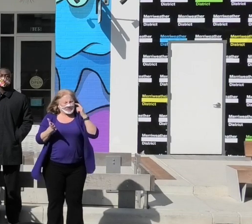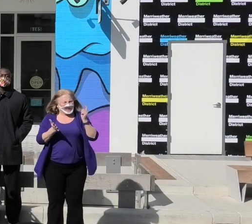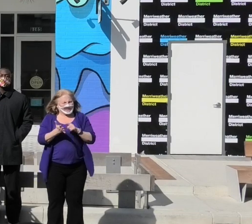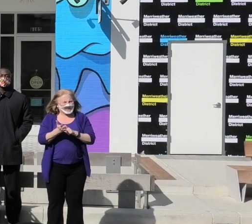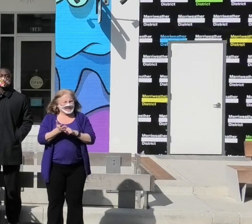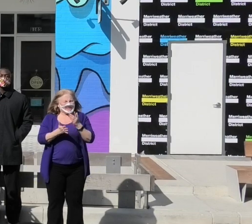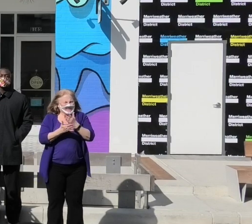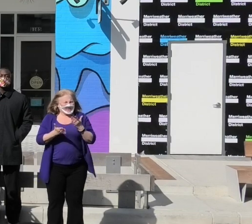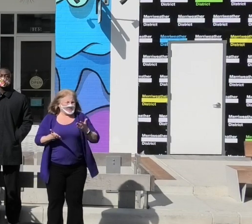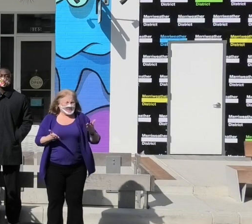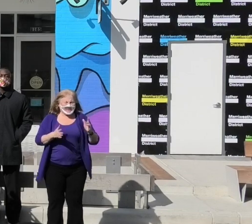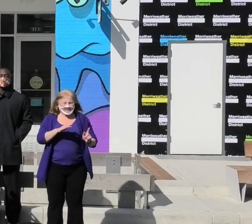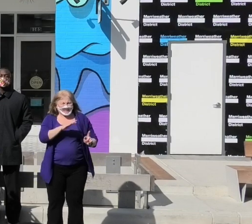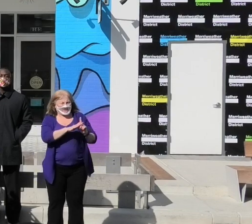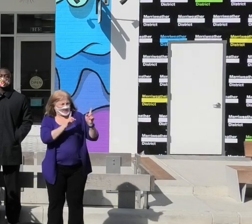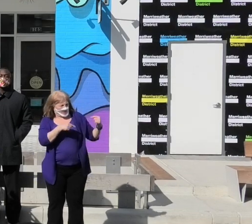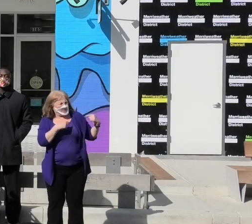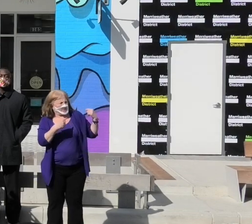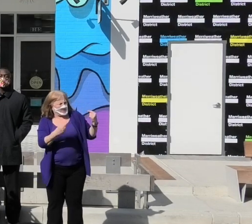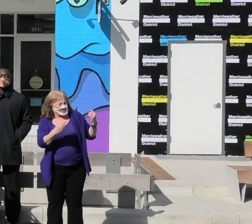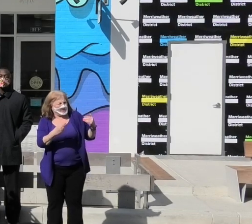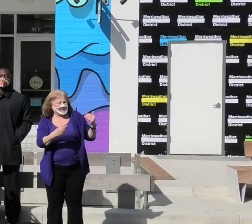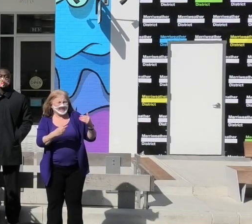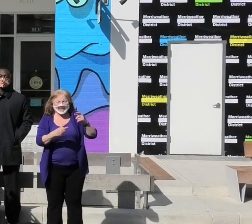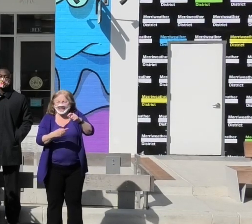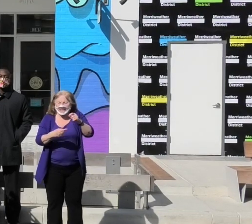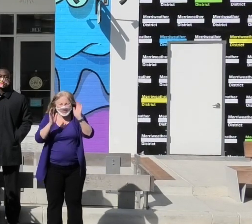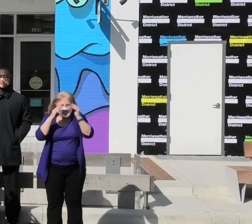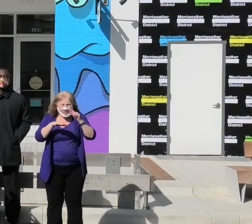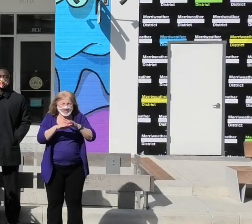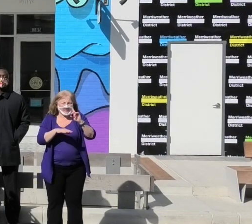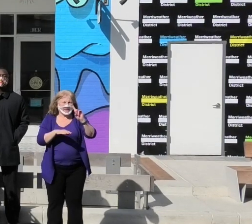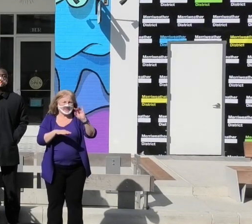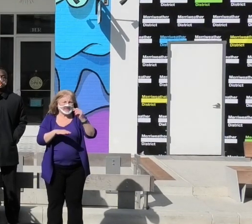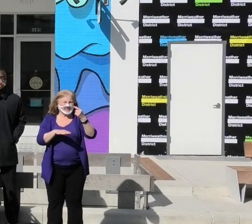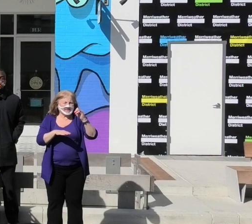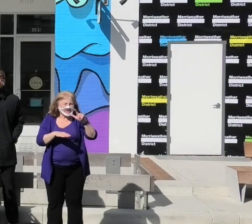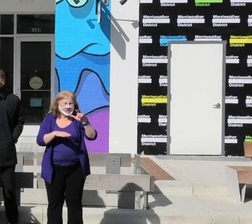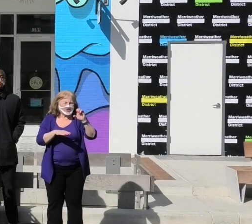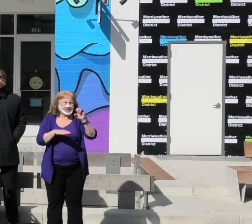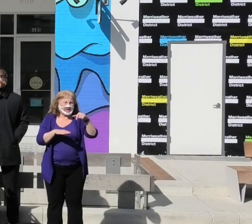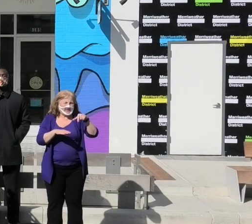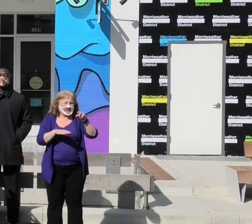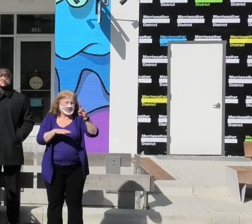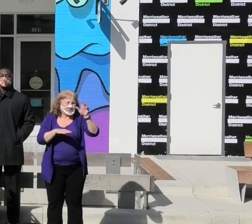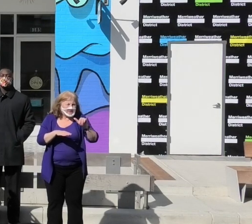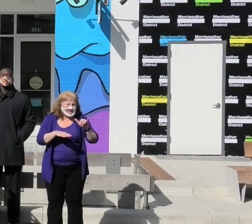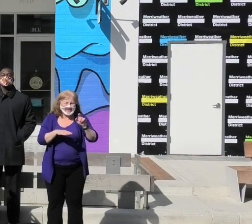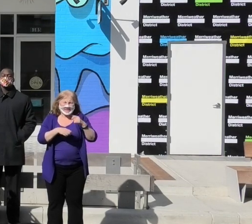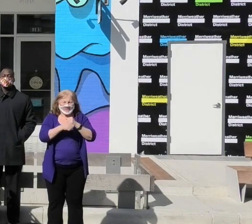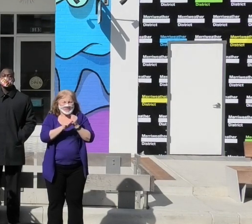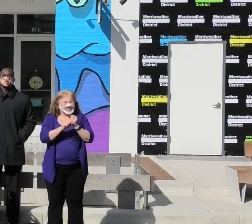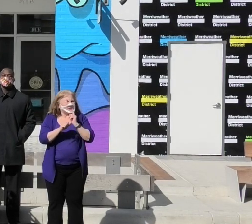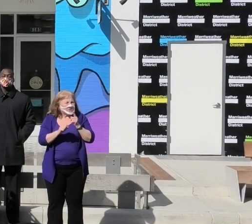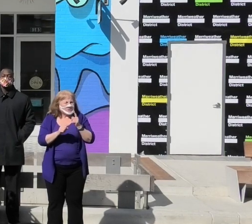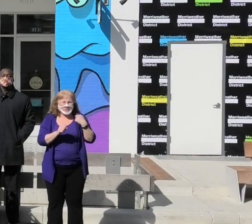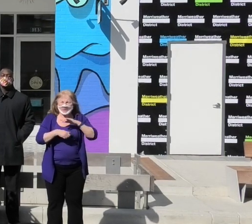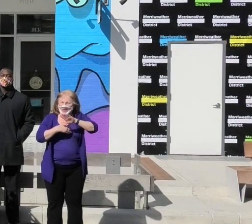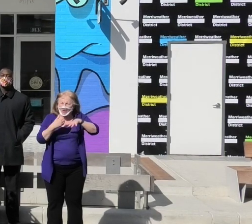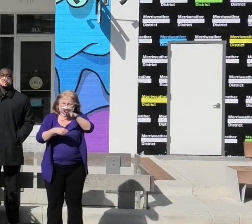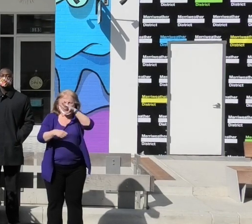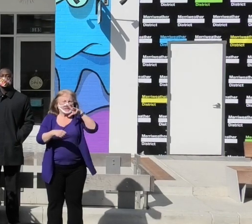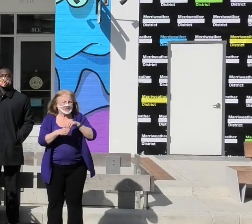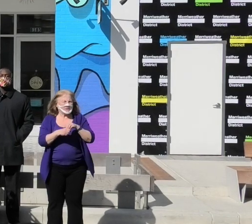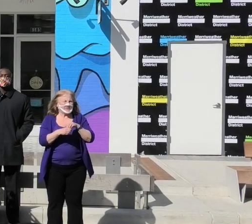there are some things that have emerged through this, like the need to focus on digital equity, the need to focus on making sure we're all